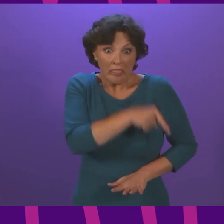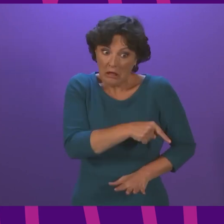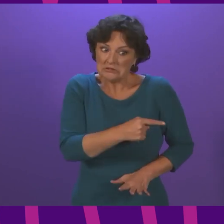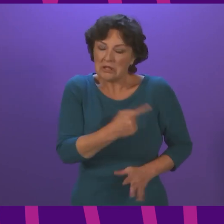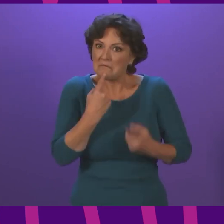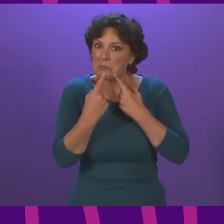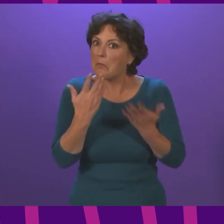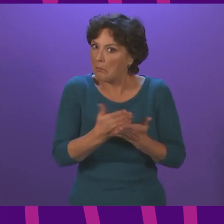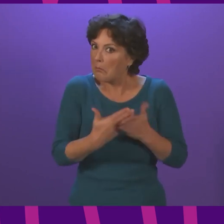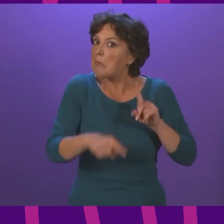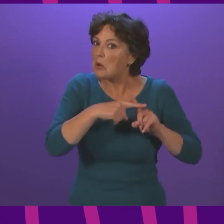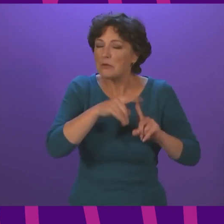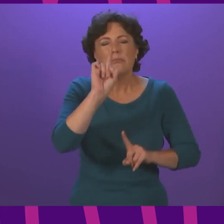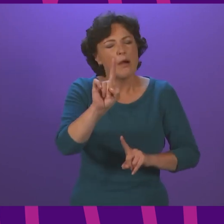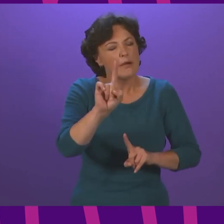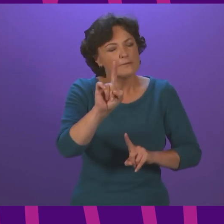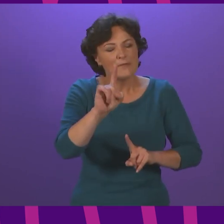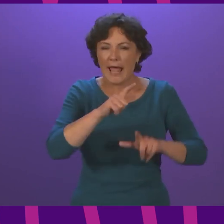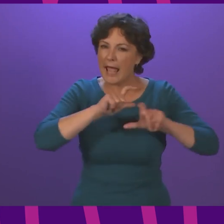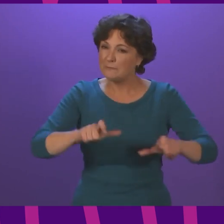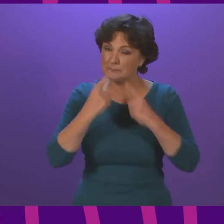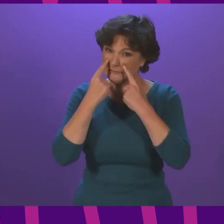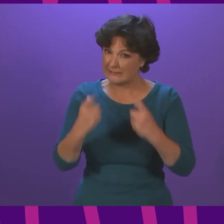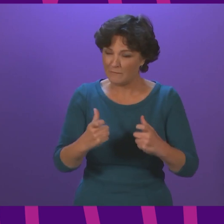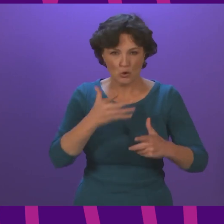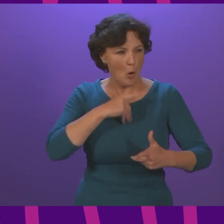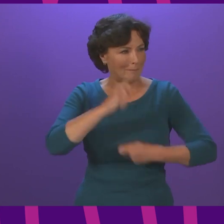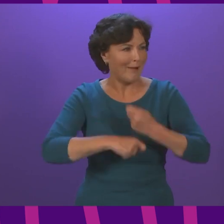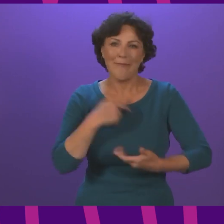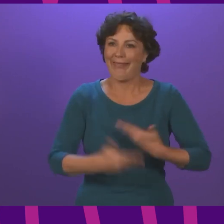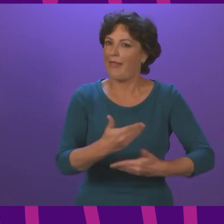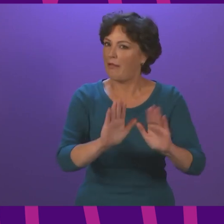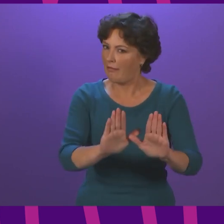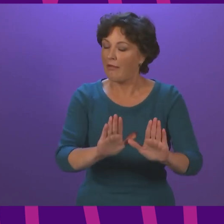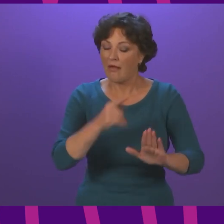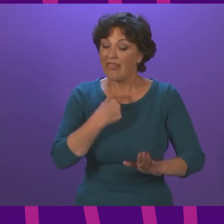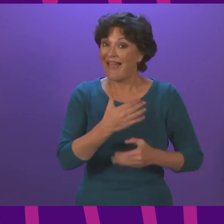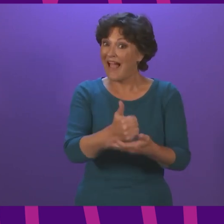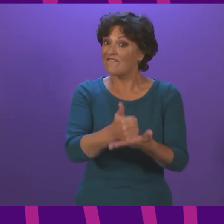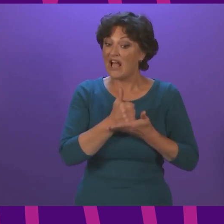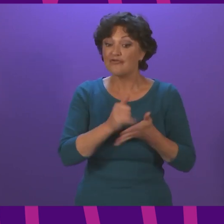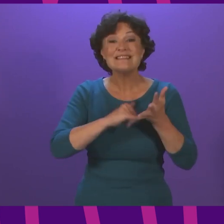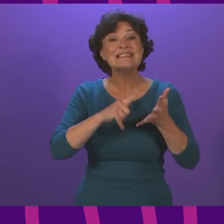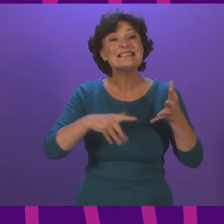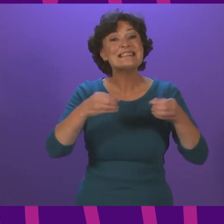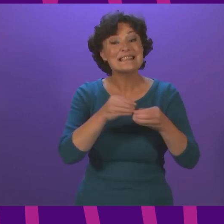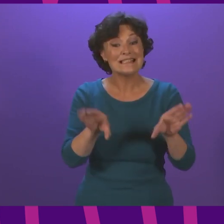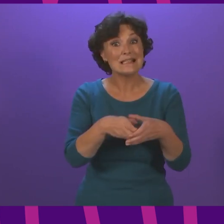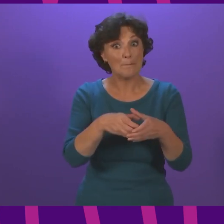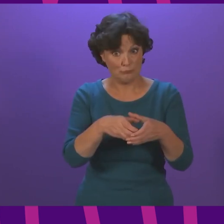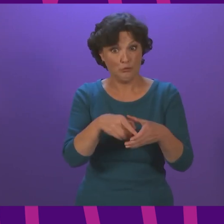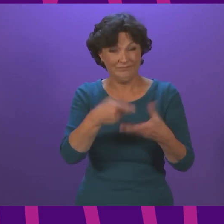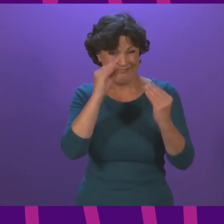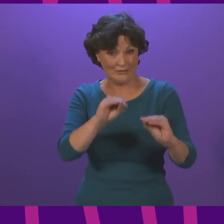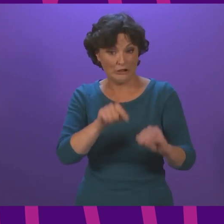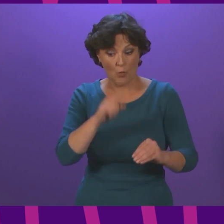though we should, of course, continue to guard against any complacency. The advisory subgroup on education and children's issues is meeting